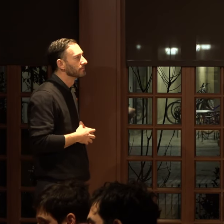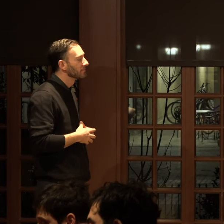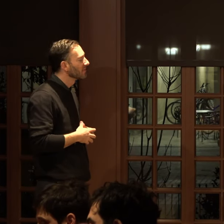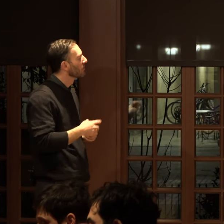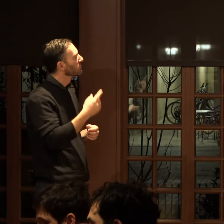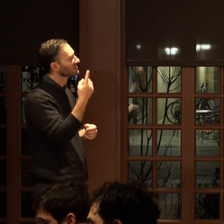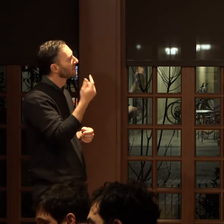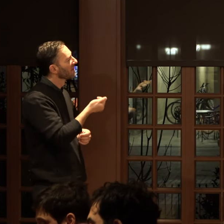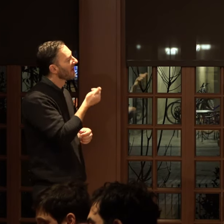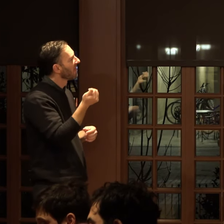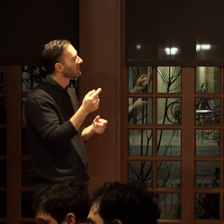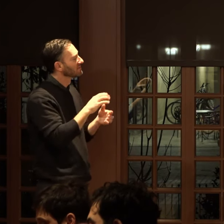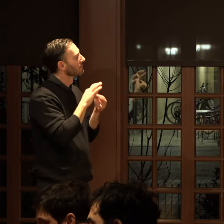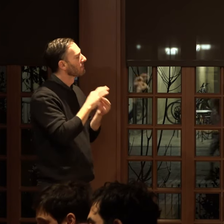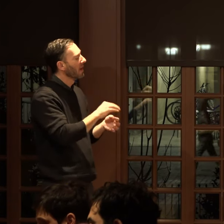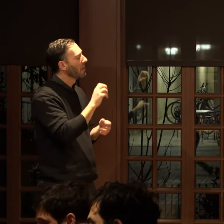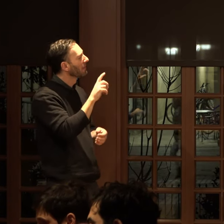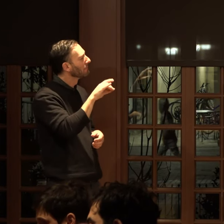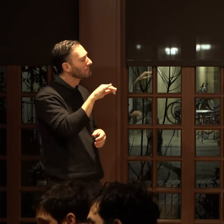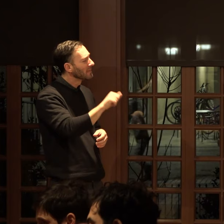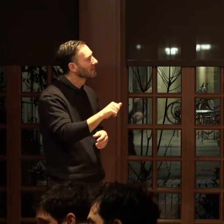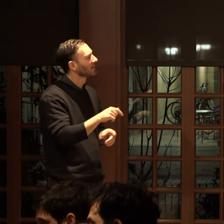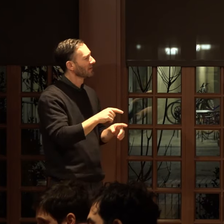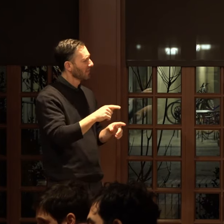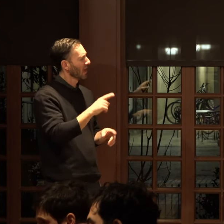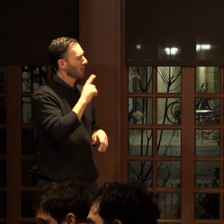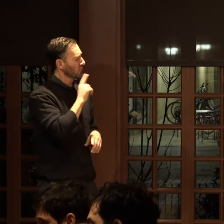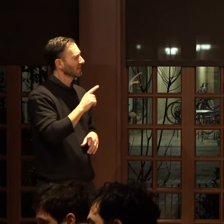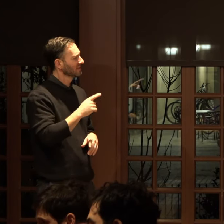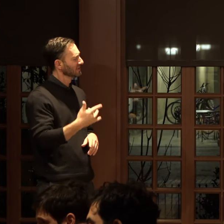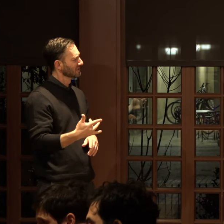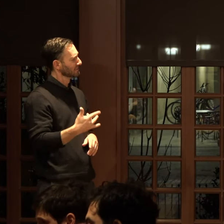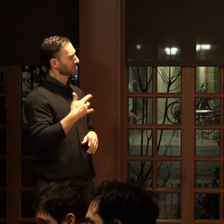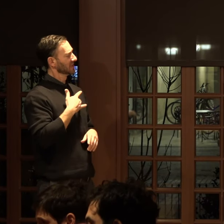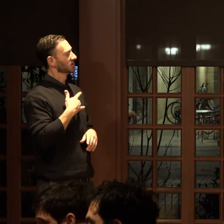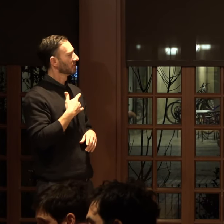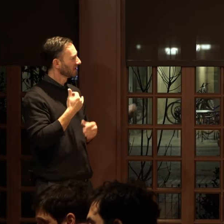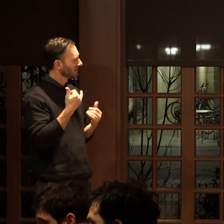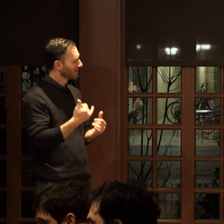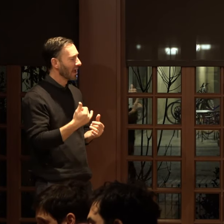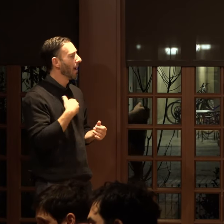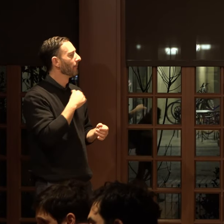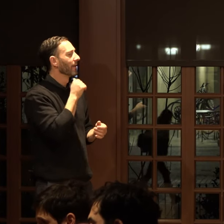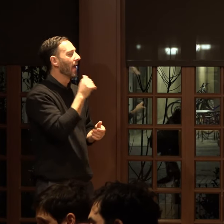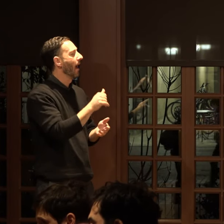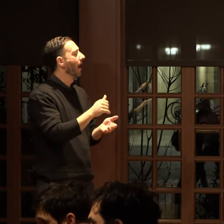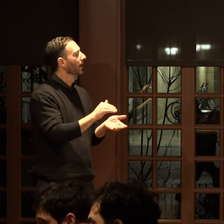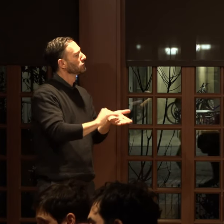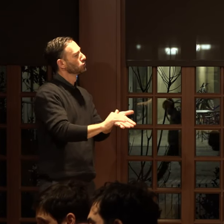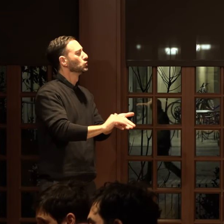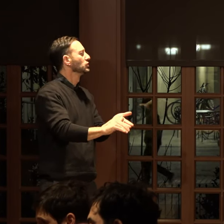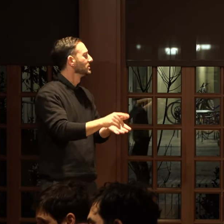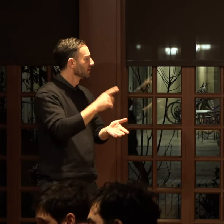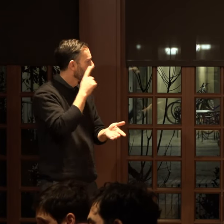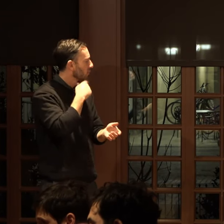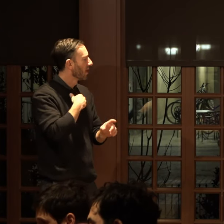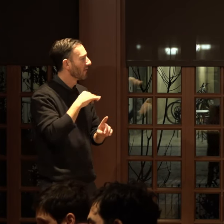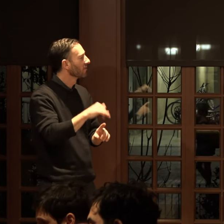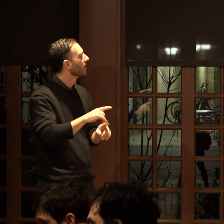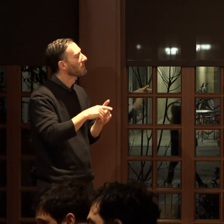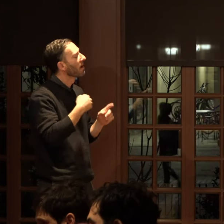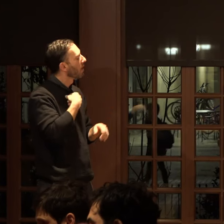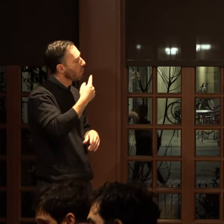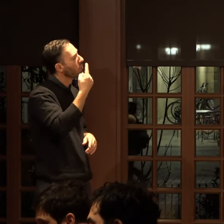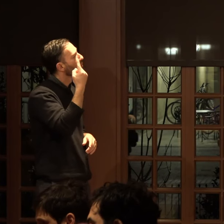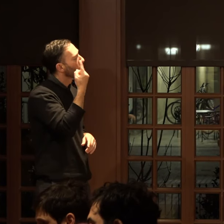there's something else about the media that speaks to me in my, not that I'm excusing it for having that, but I just